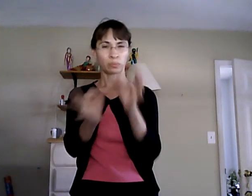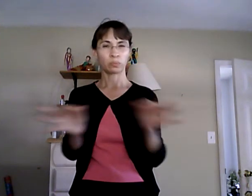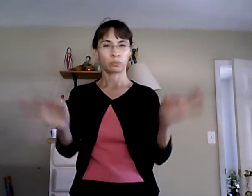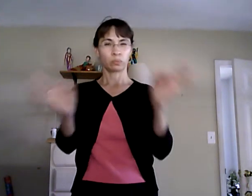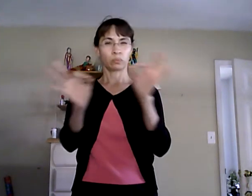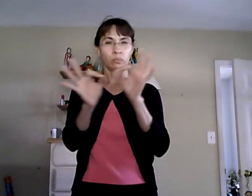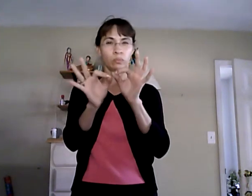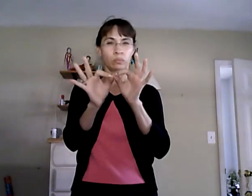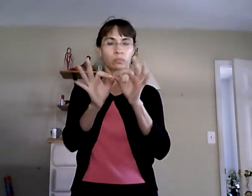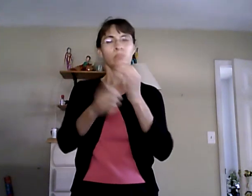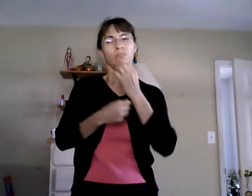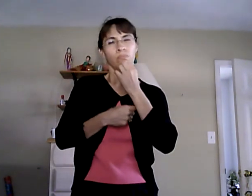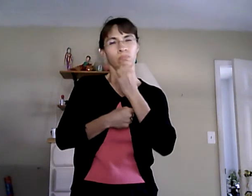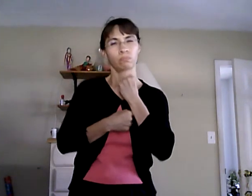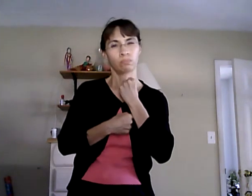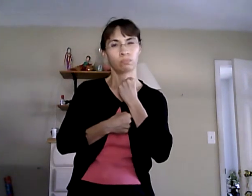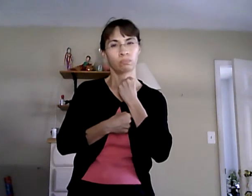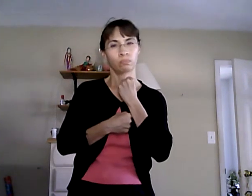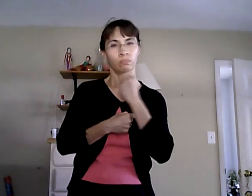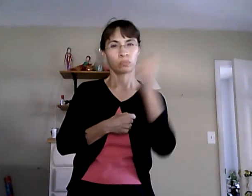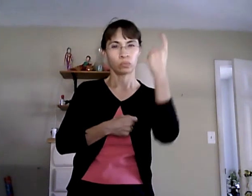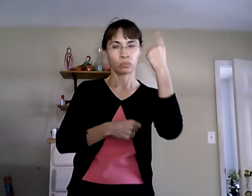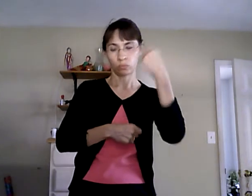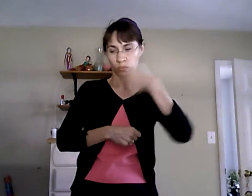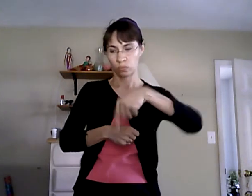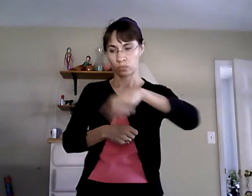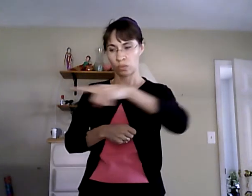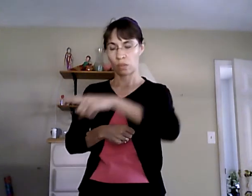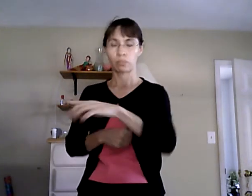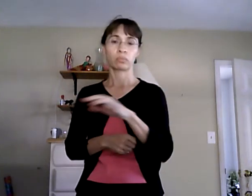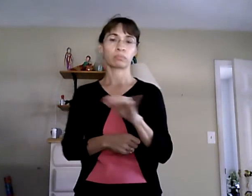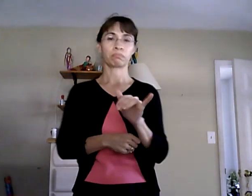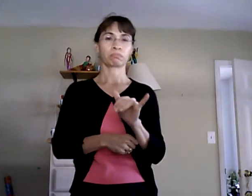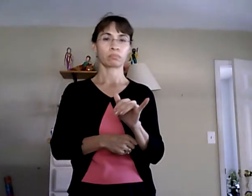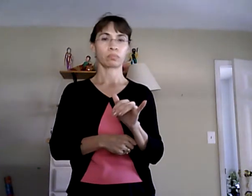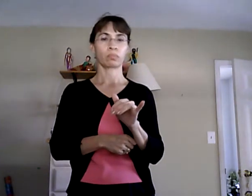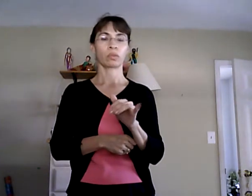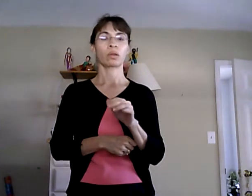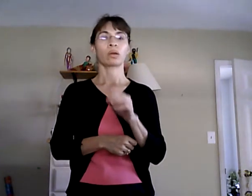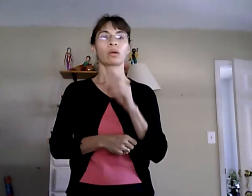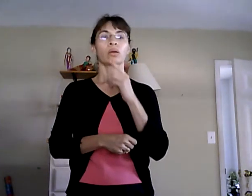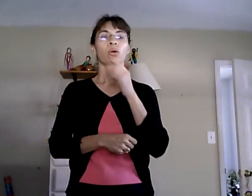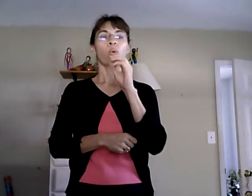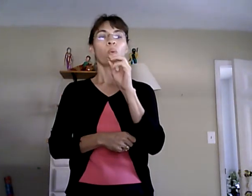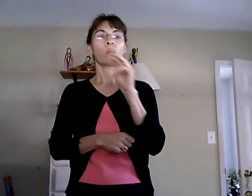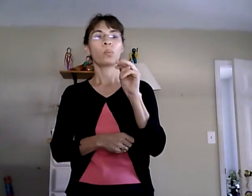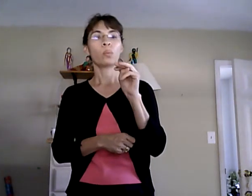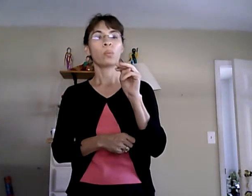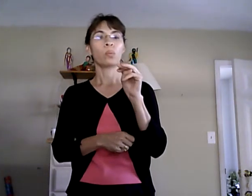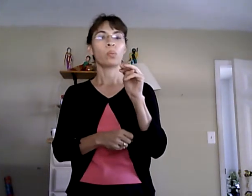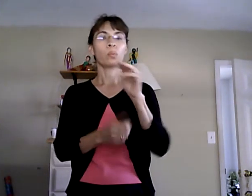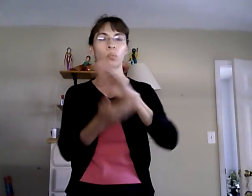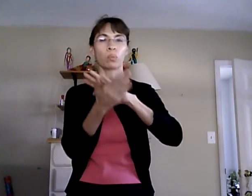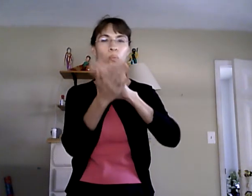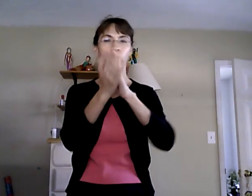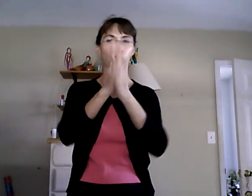it is just like vibrations when you say Aum it attracts